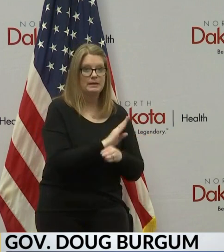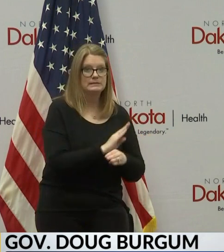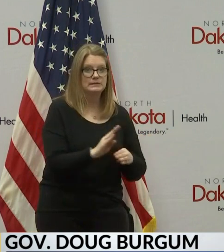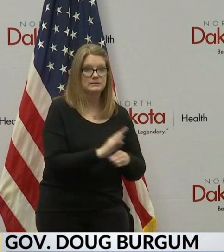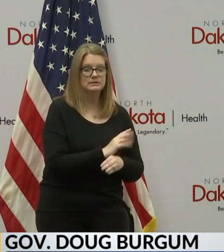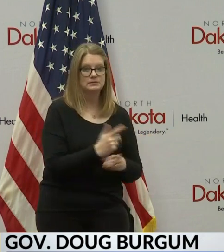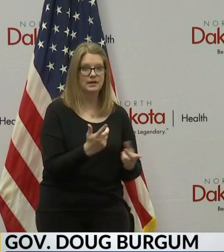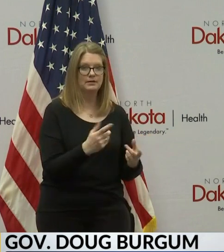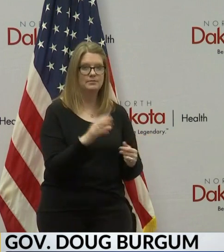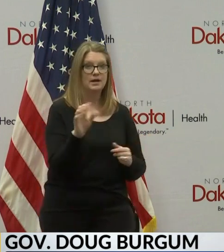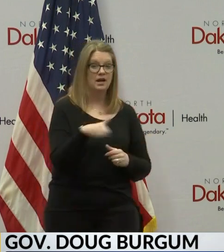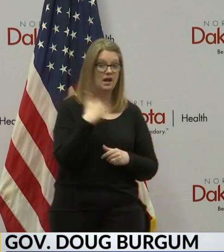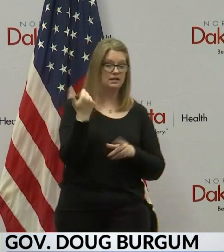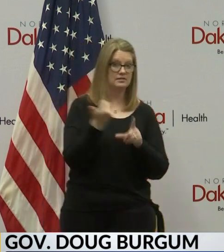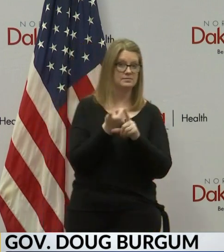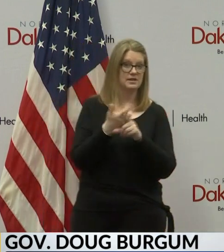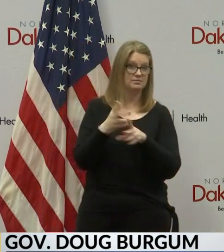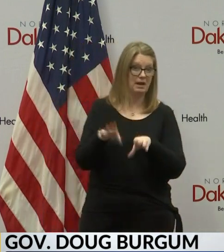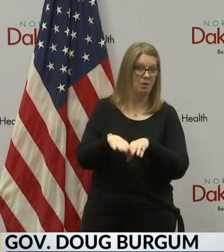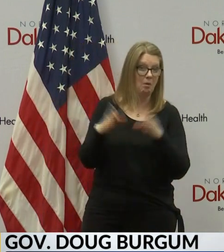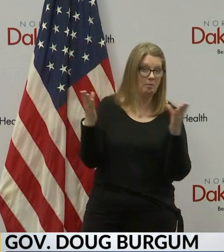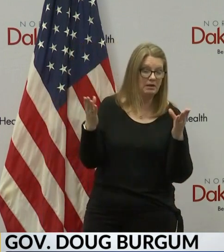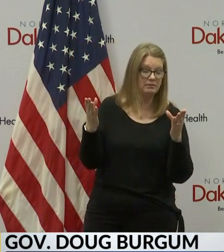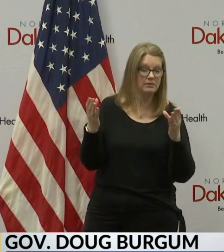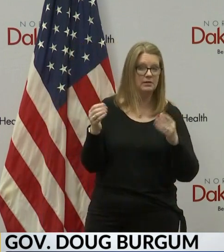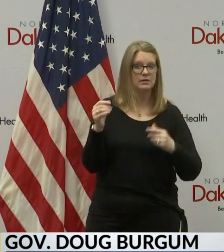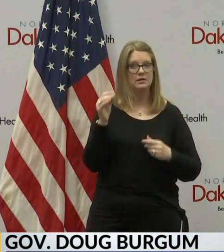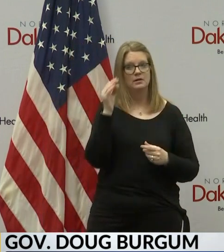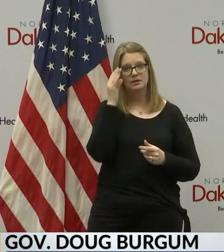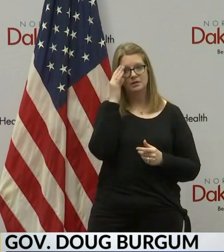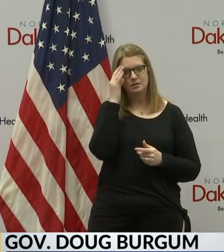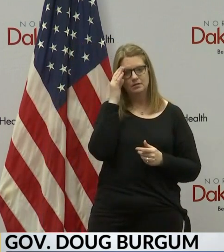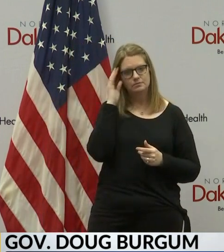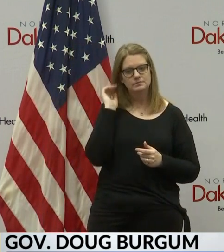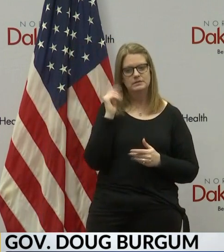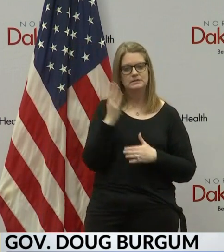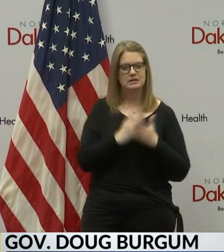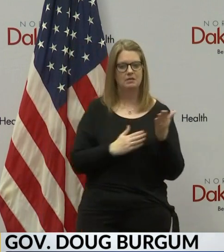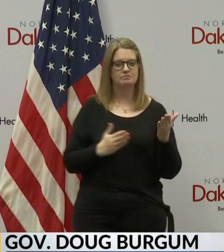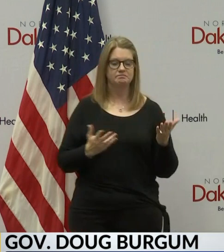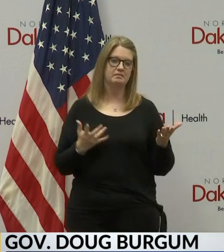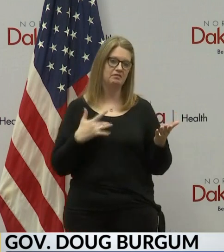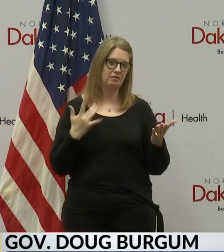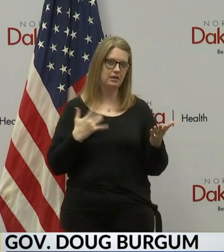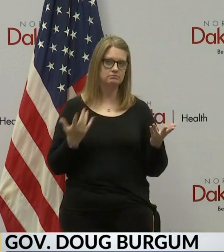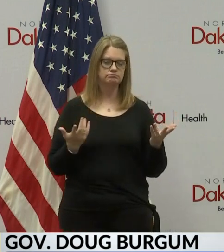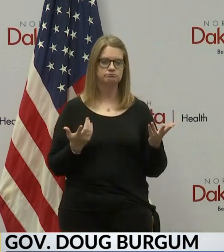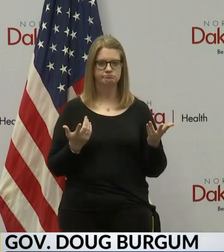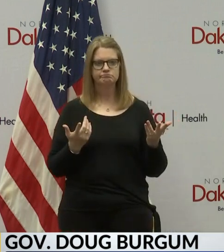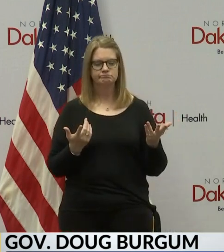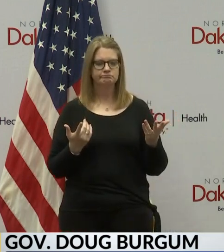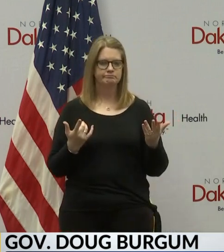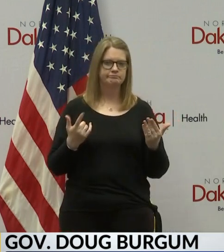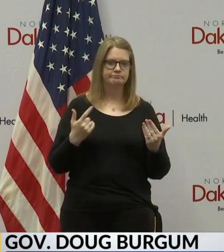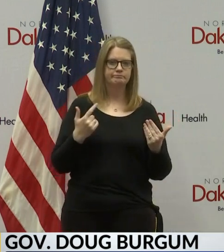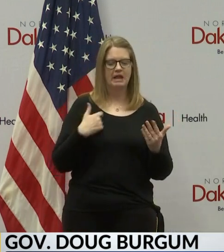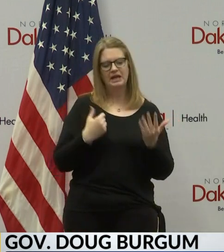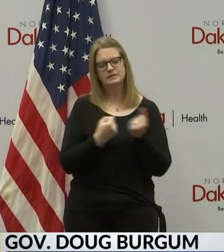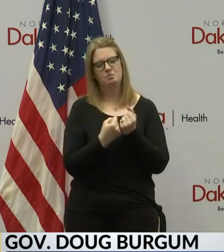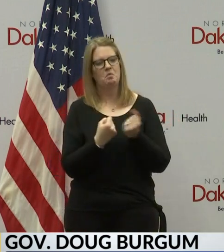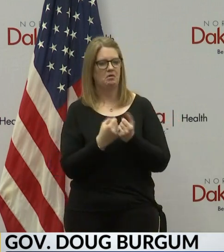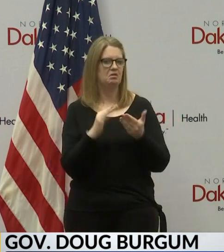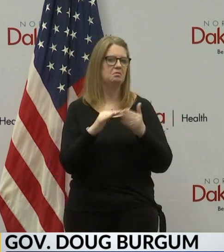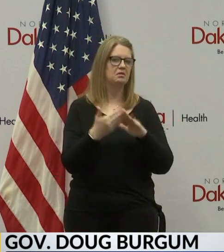remained open. And some are, you know, seeing this as a way where they can participate as a community member, support the